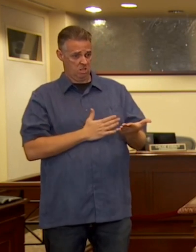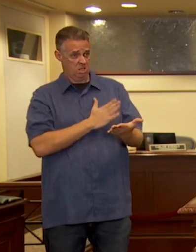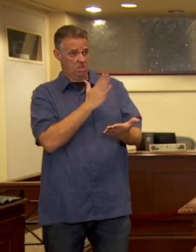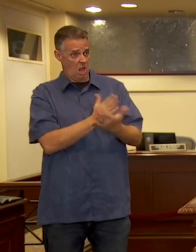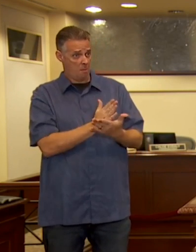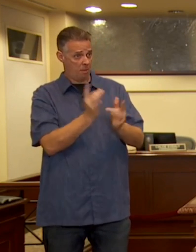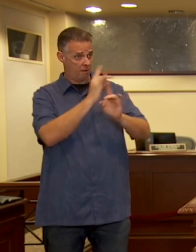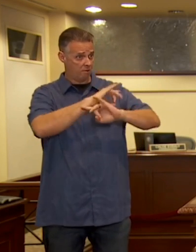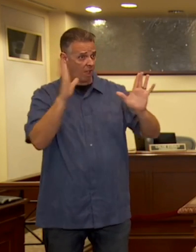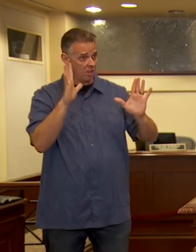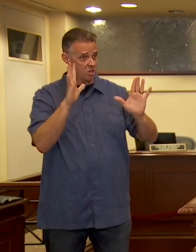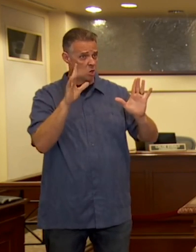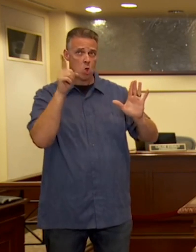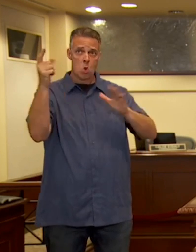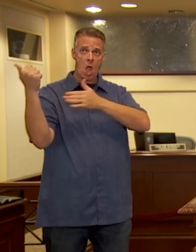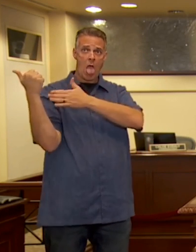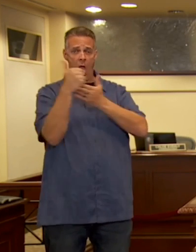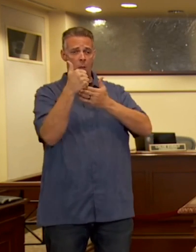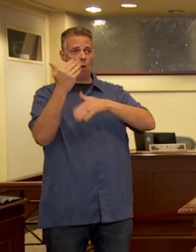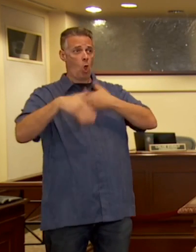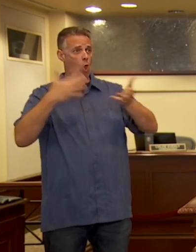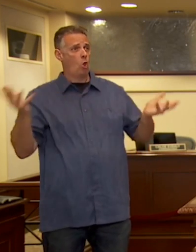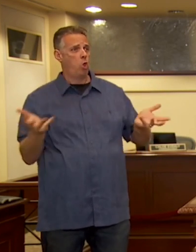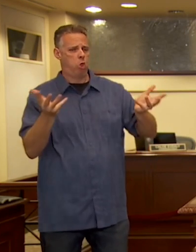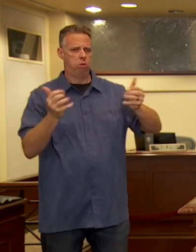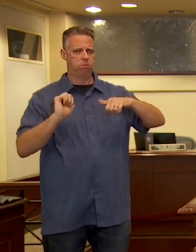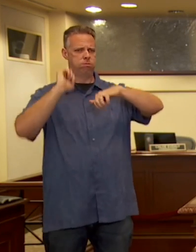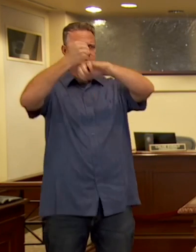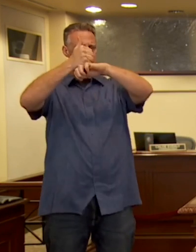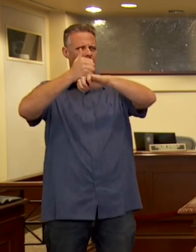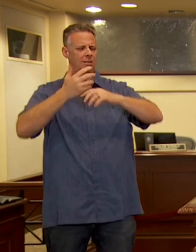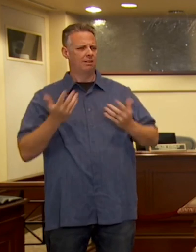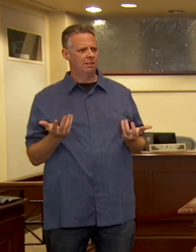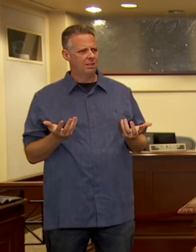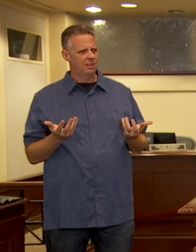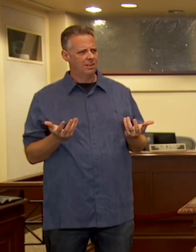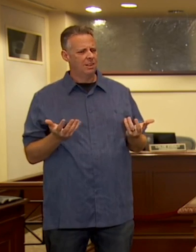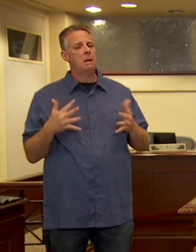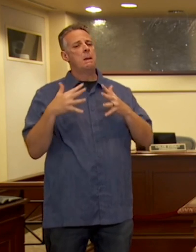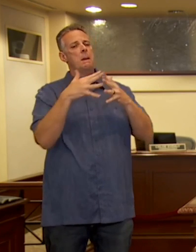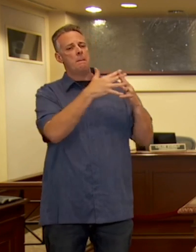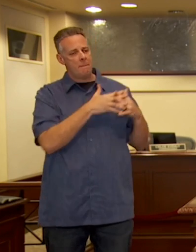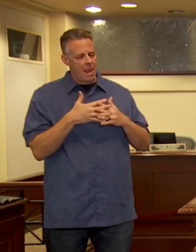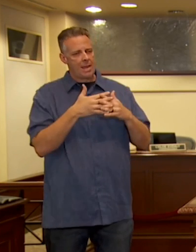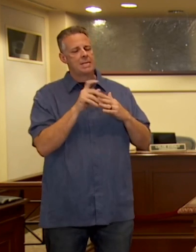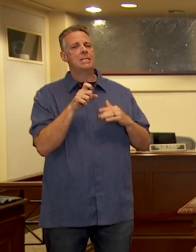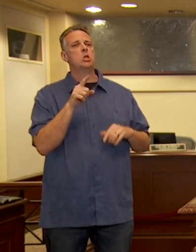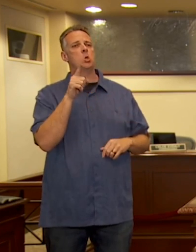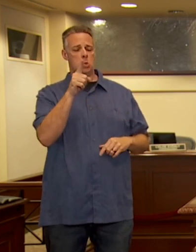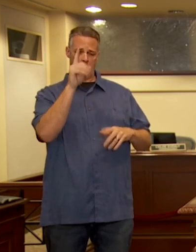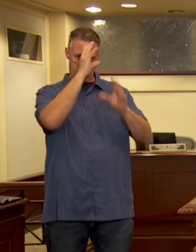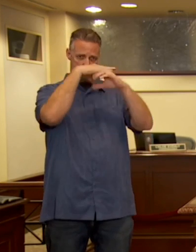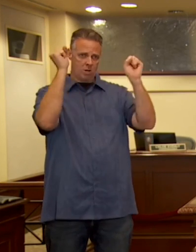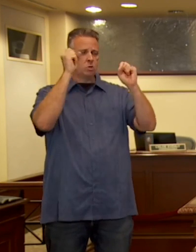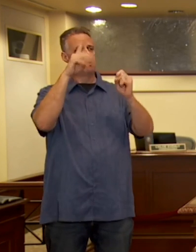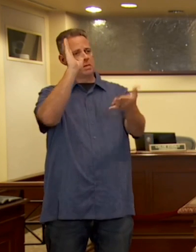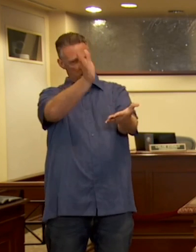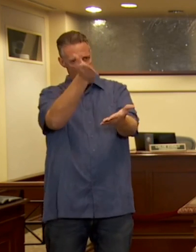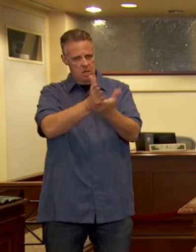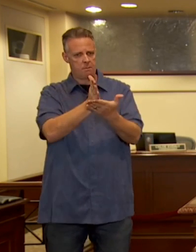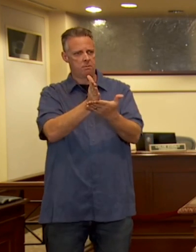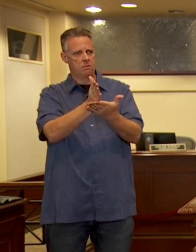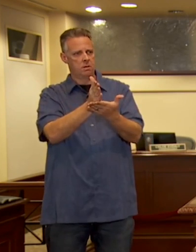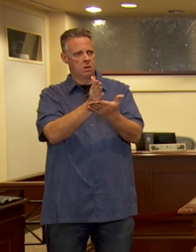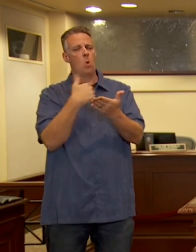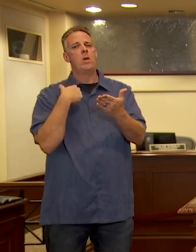violence that you helped create. What America needs is for you to be stopped so that we